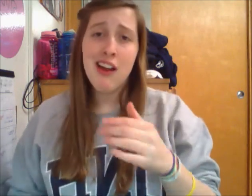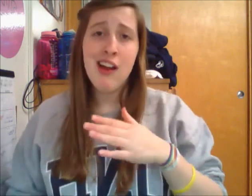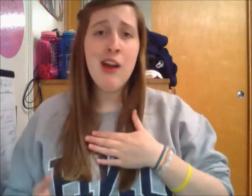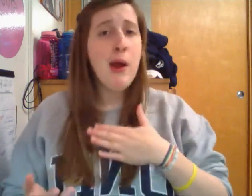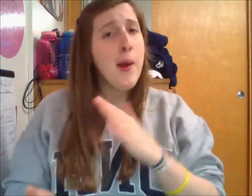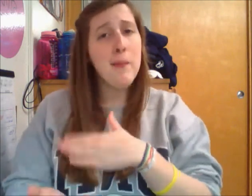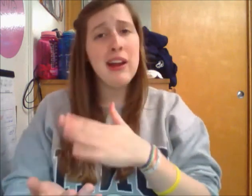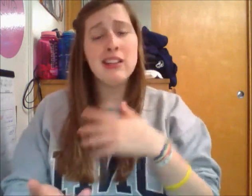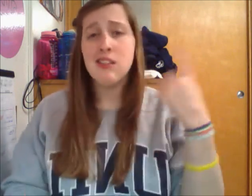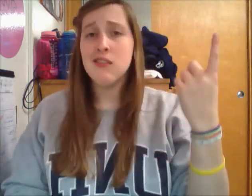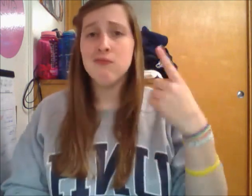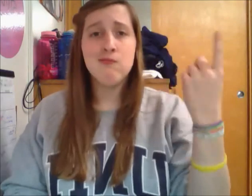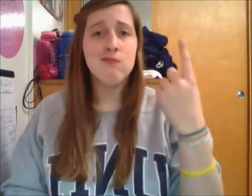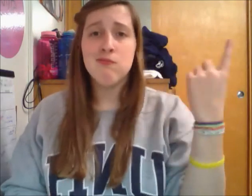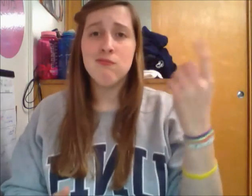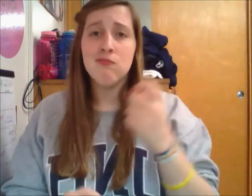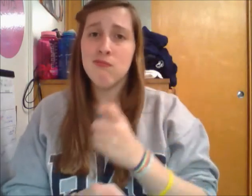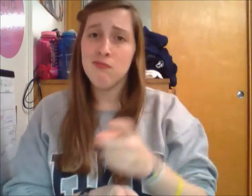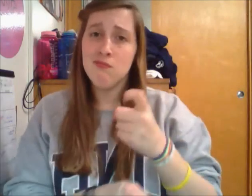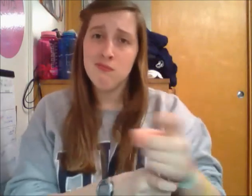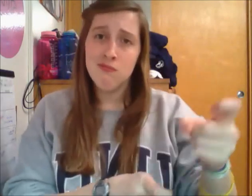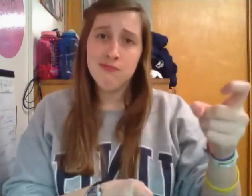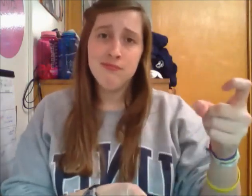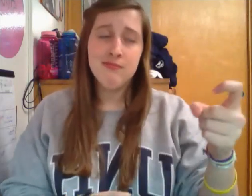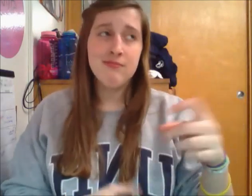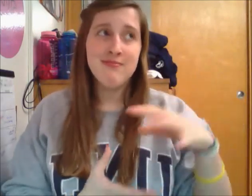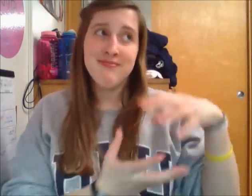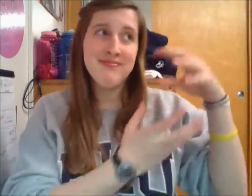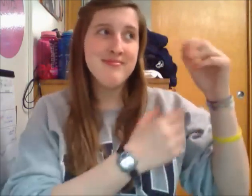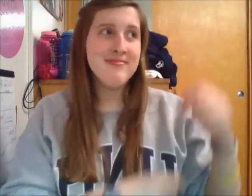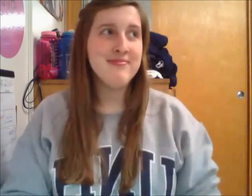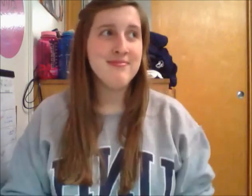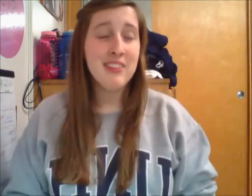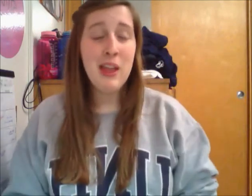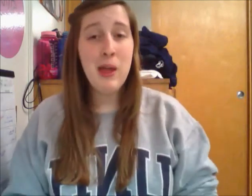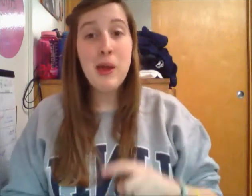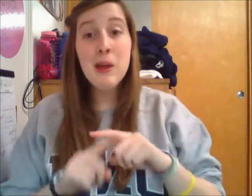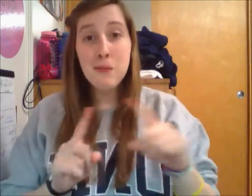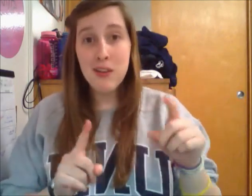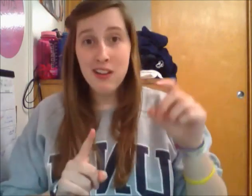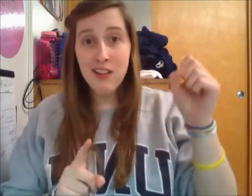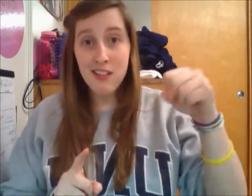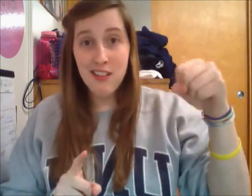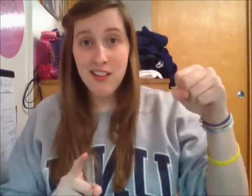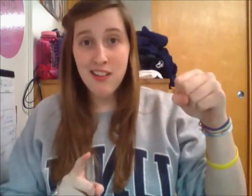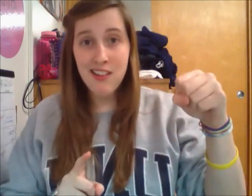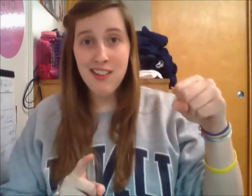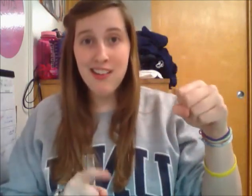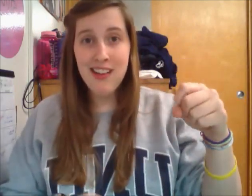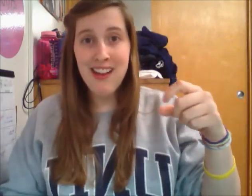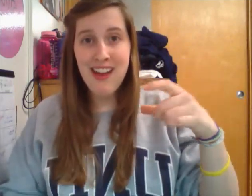don't This song is just a joke But if you do